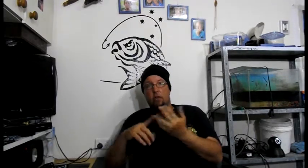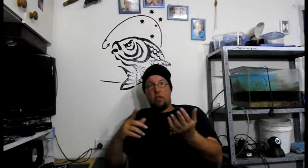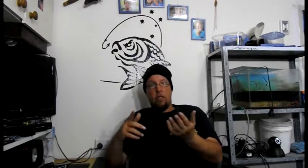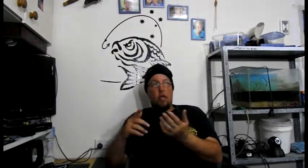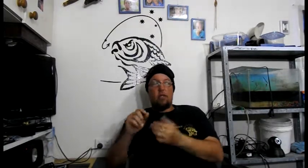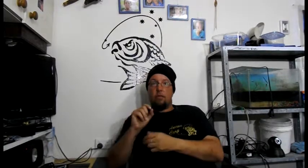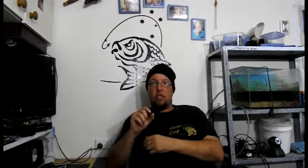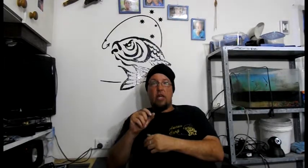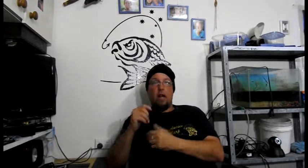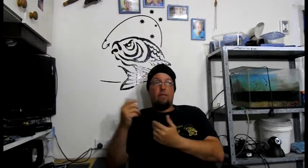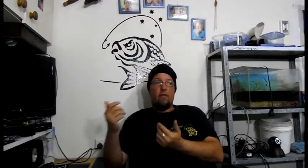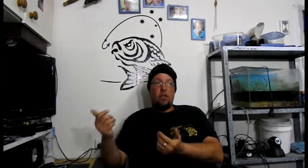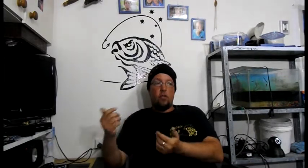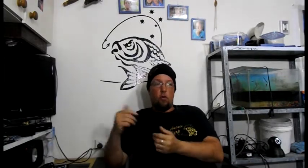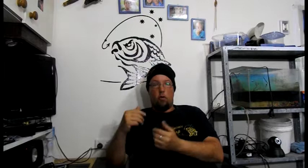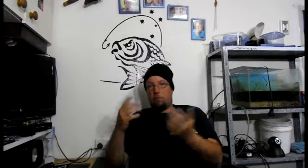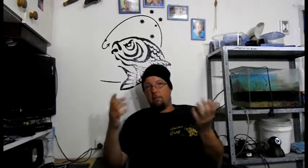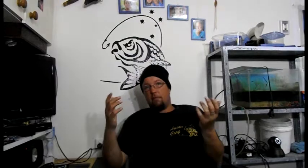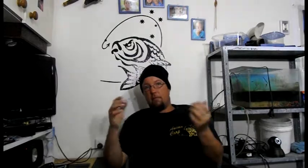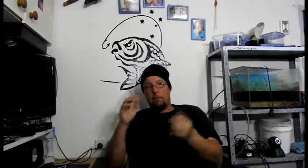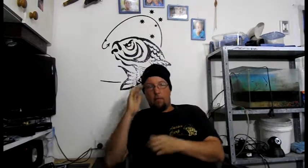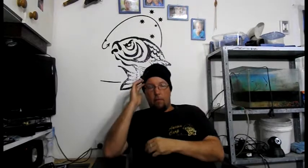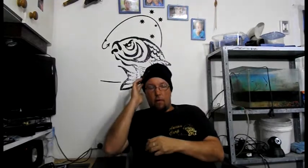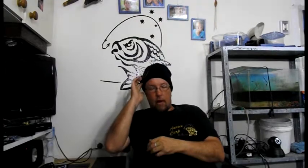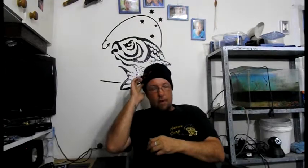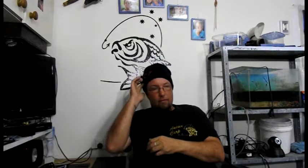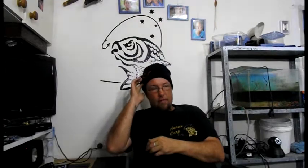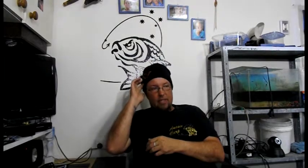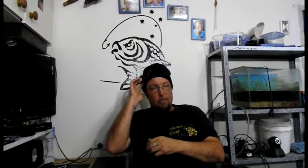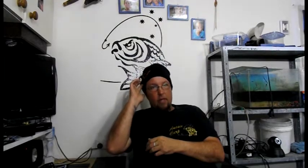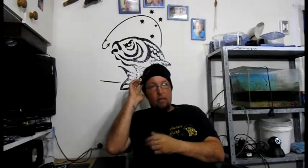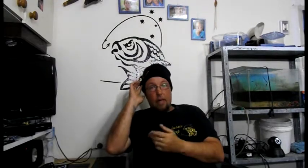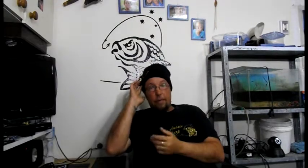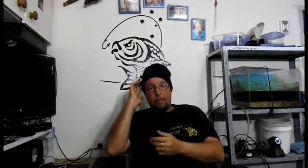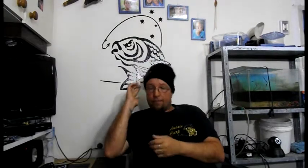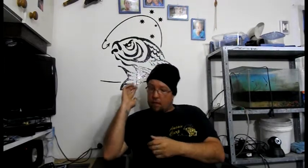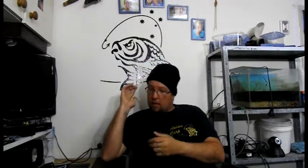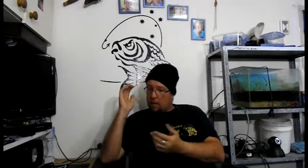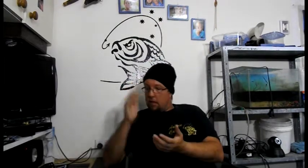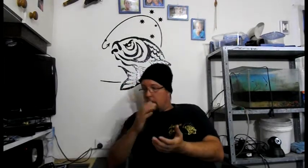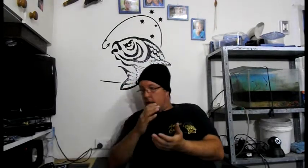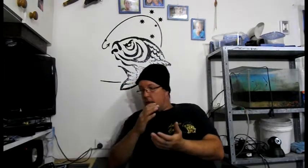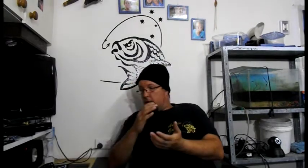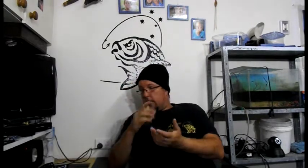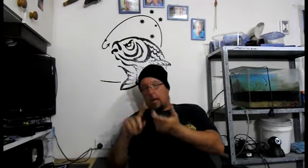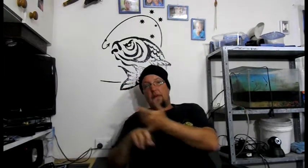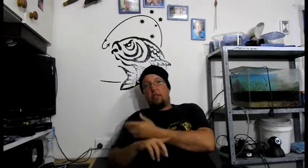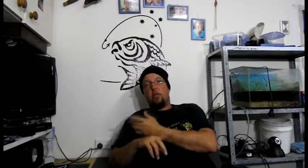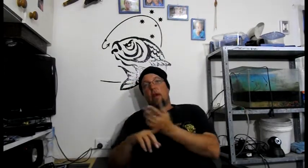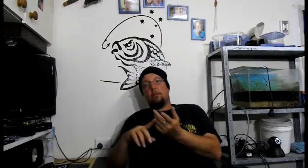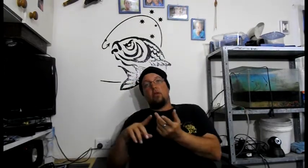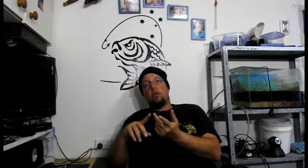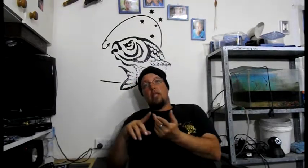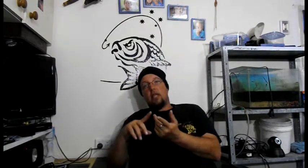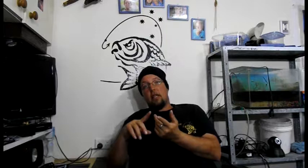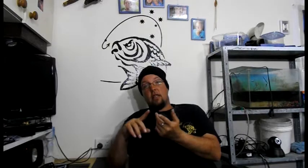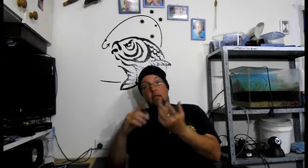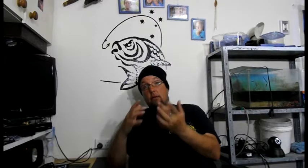Also known as mosquito fish or simply guppies. Guppies do absolutely nothing. They're